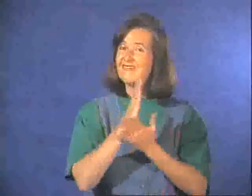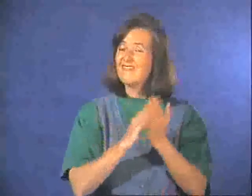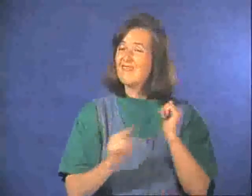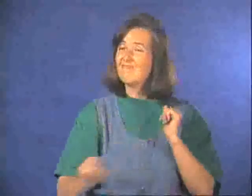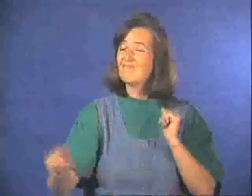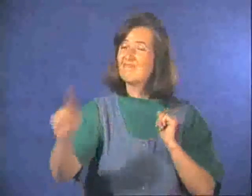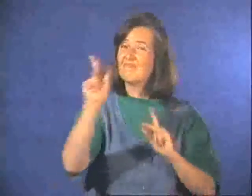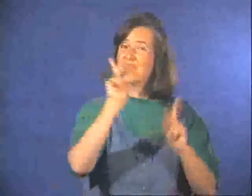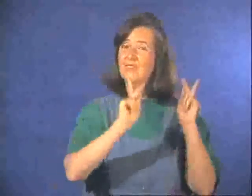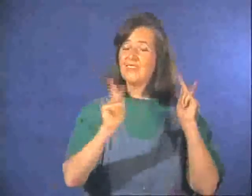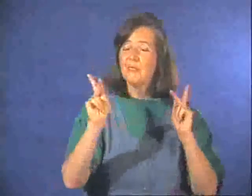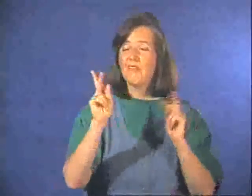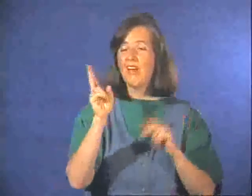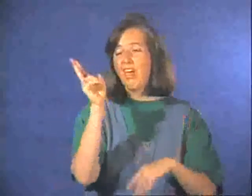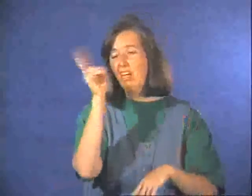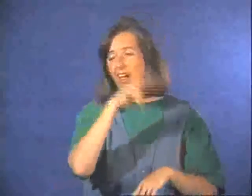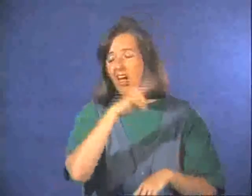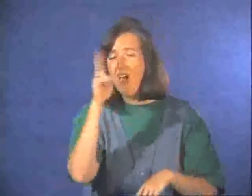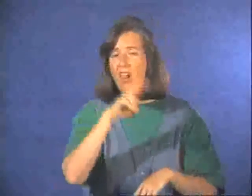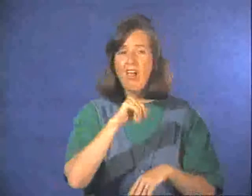But some people are careless.